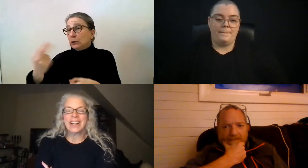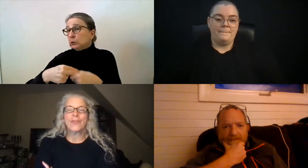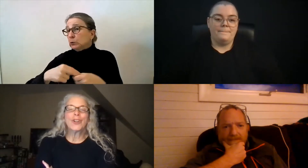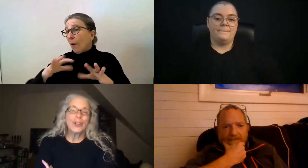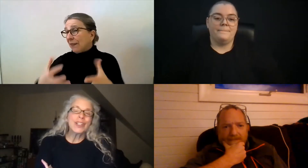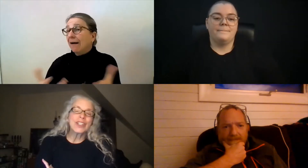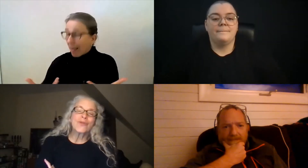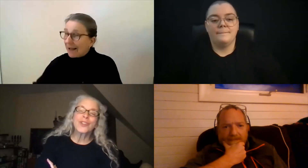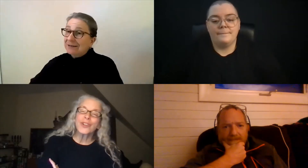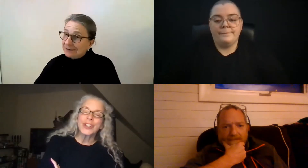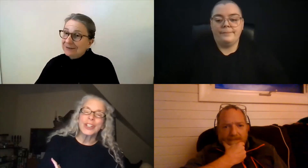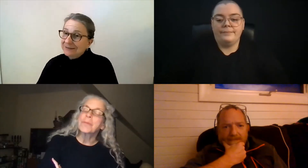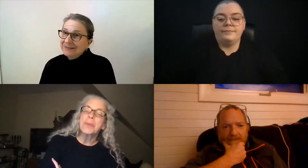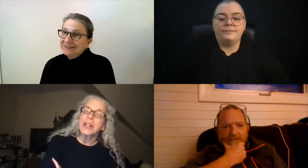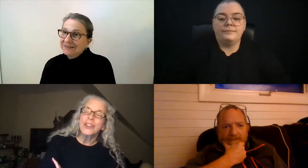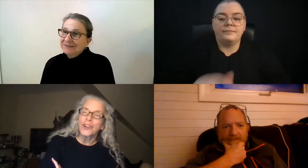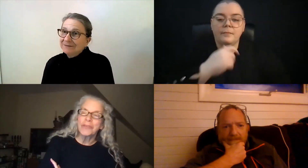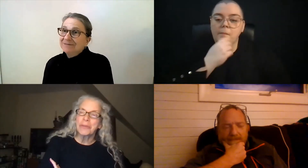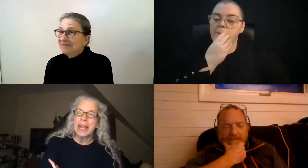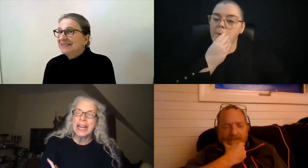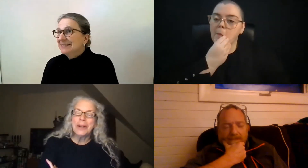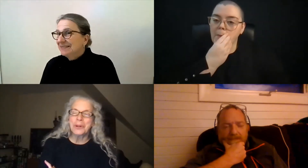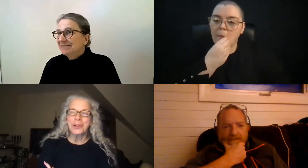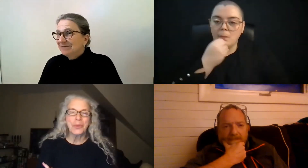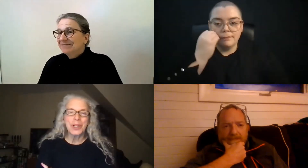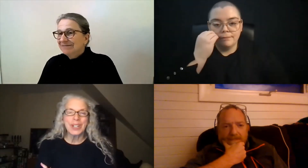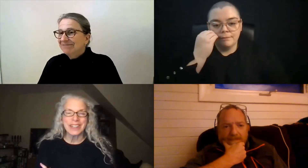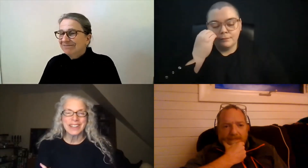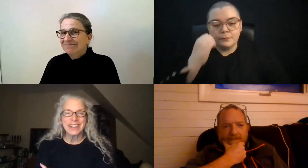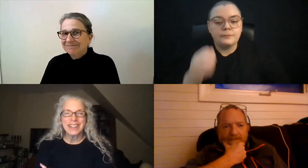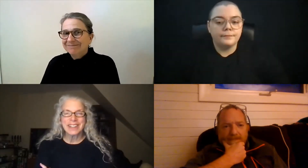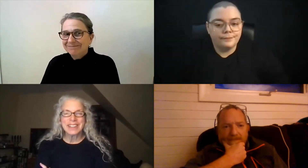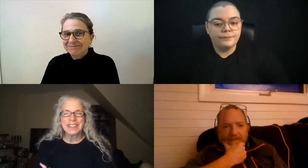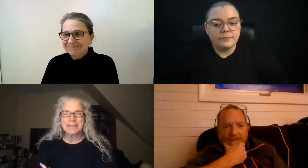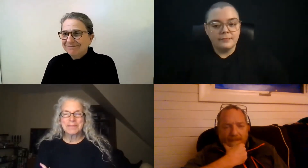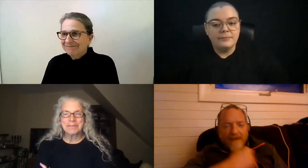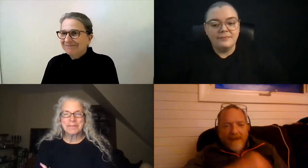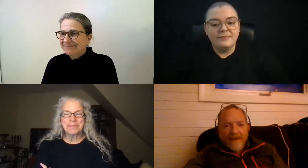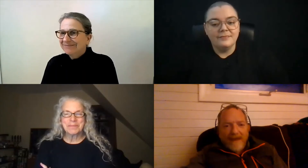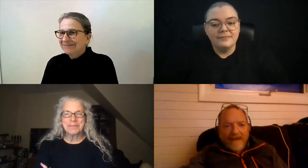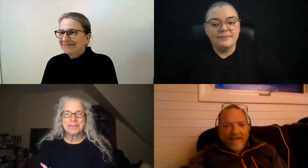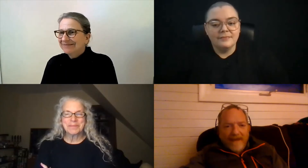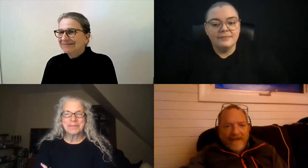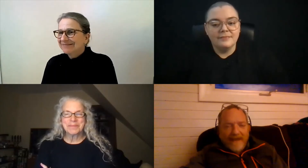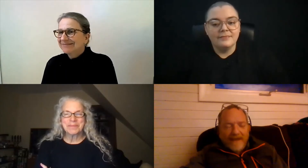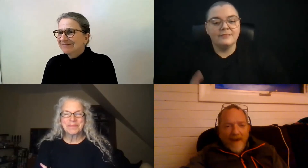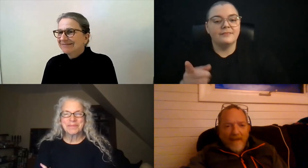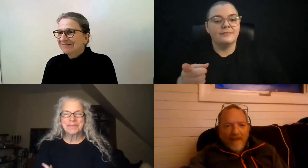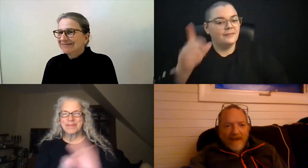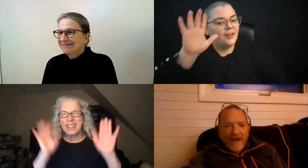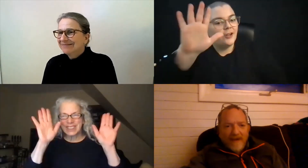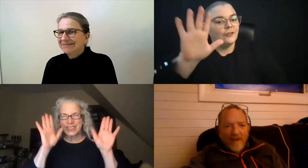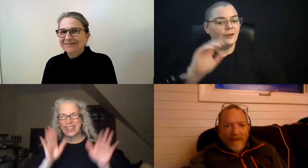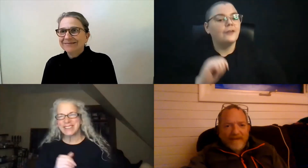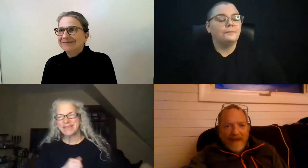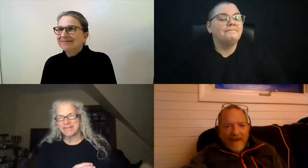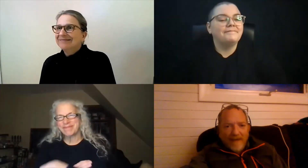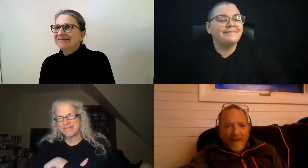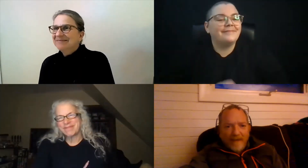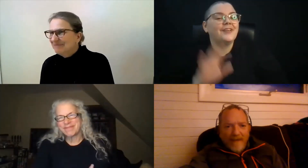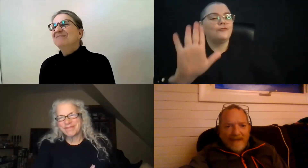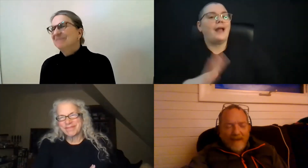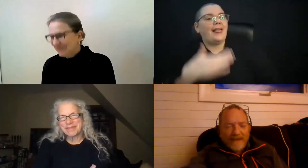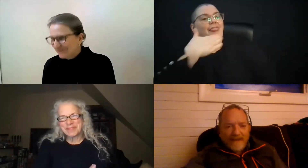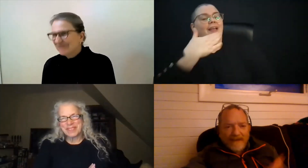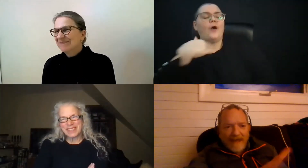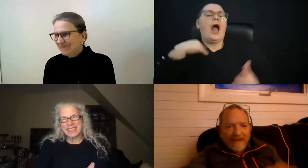reduces the restrictions. People can join from anywhere in the world. Okay, great. Thank you. I will look on your website. I don't